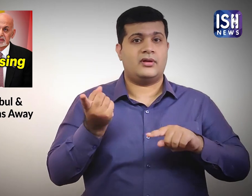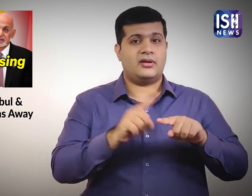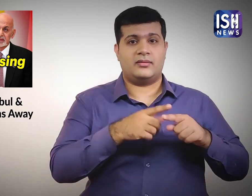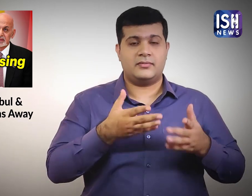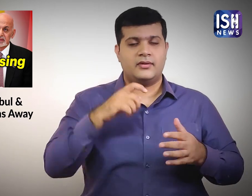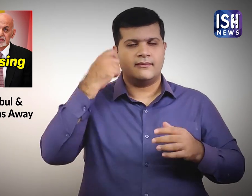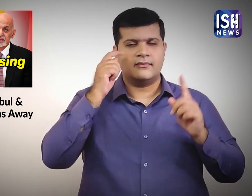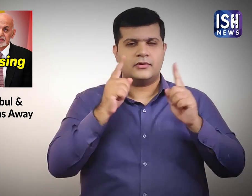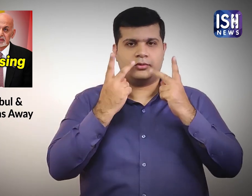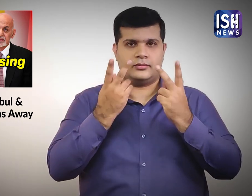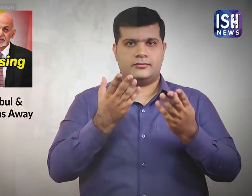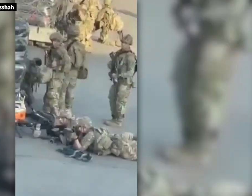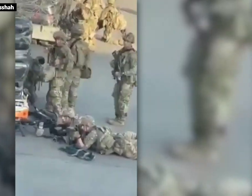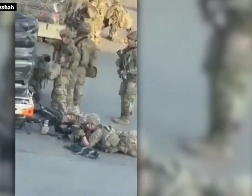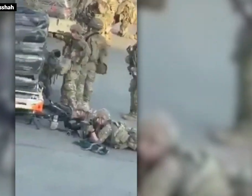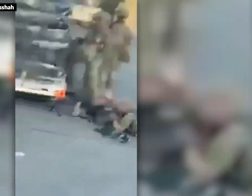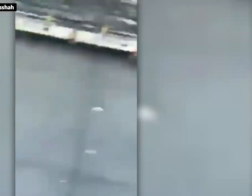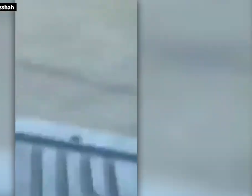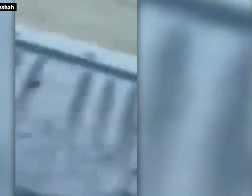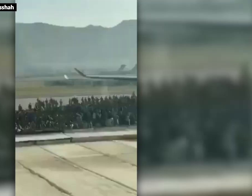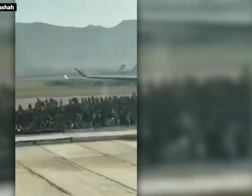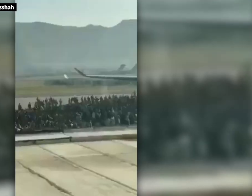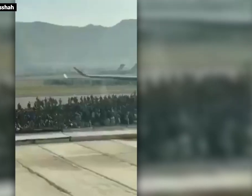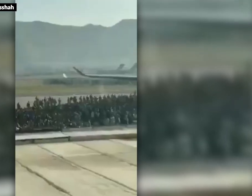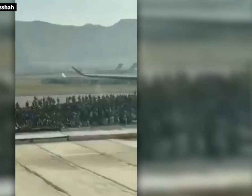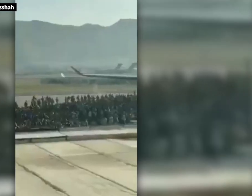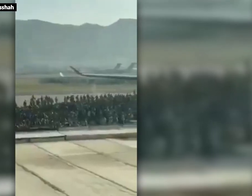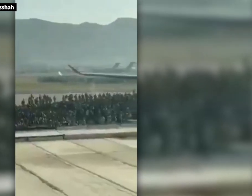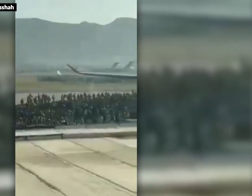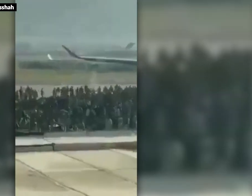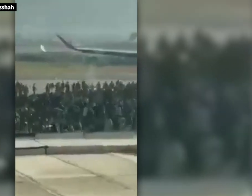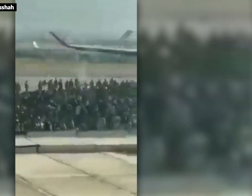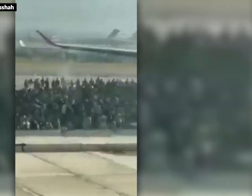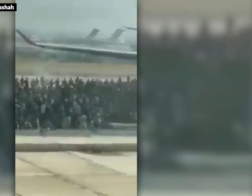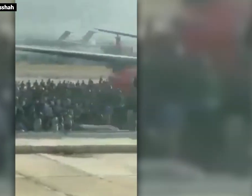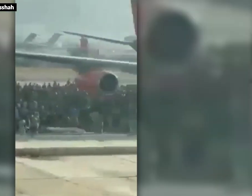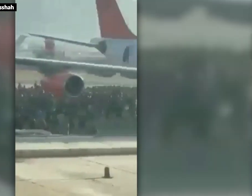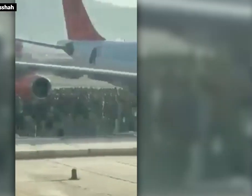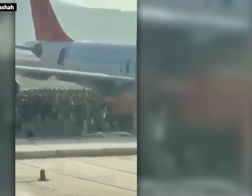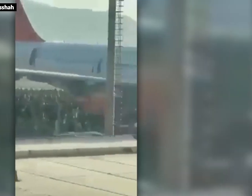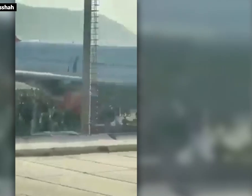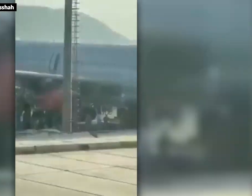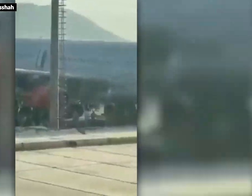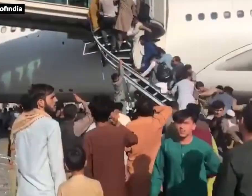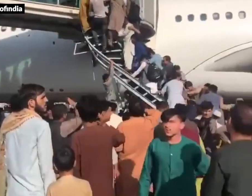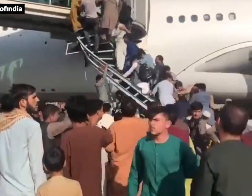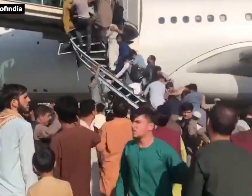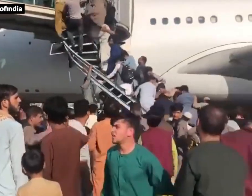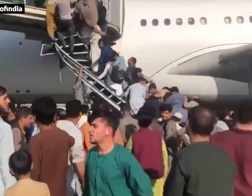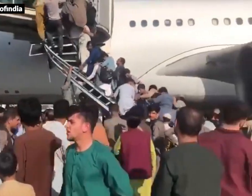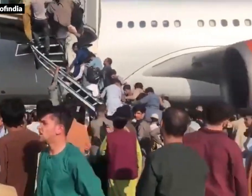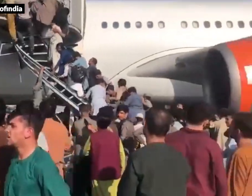Have a look at the video clips. Pico. Pico is ultraviolet. Pico a